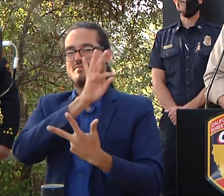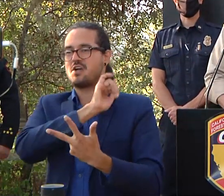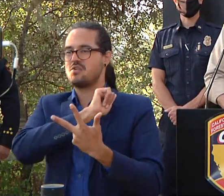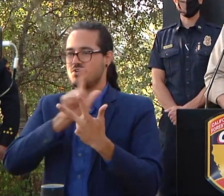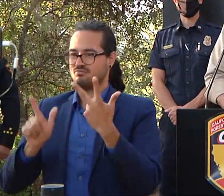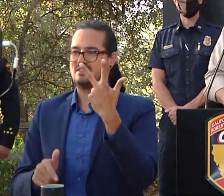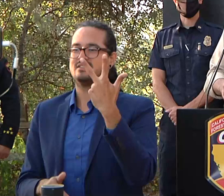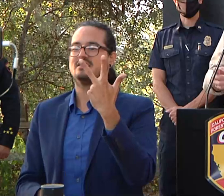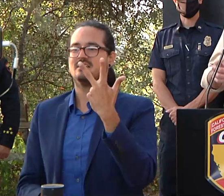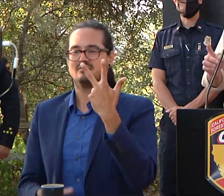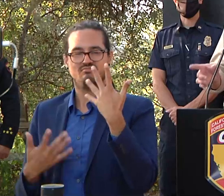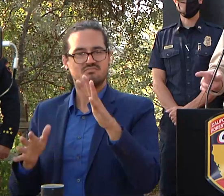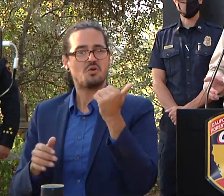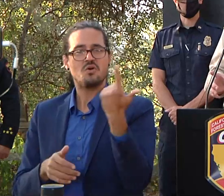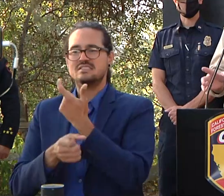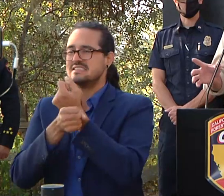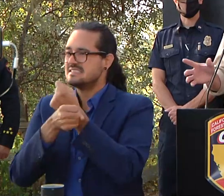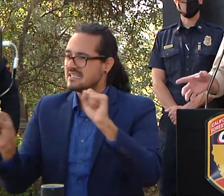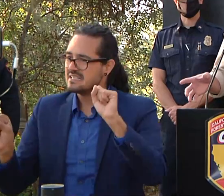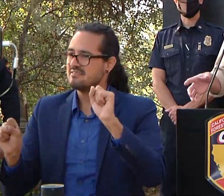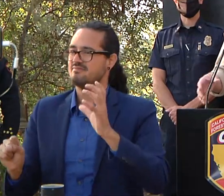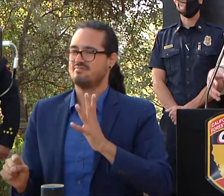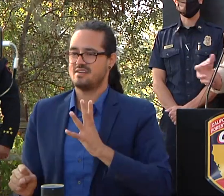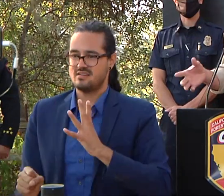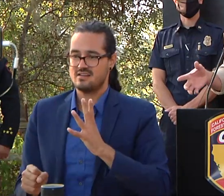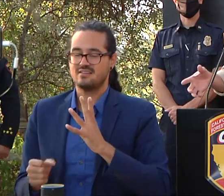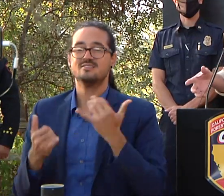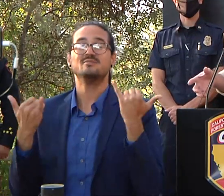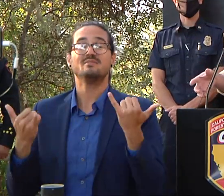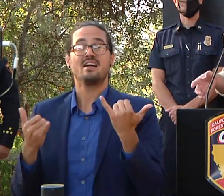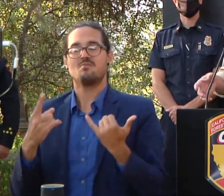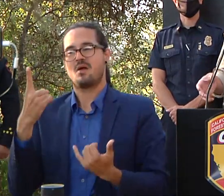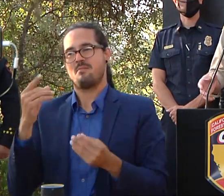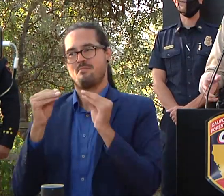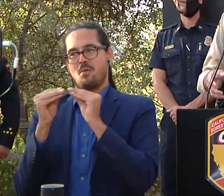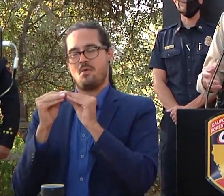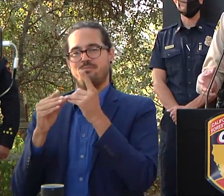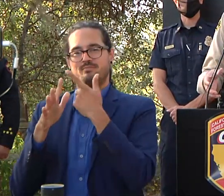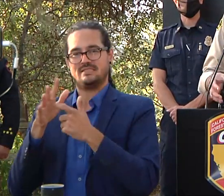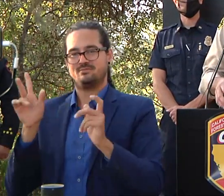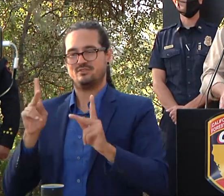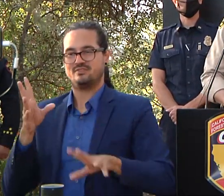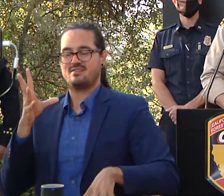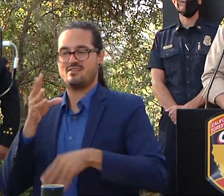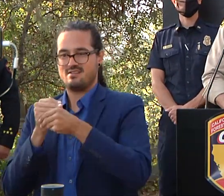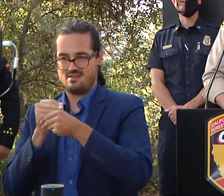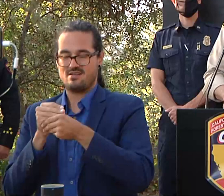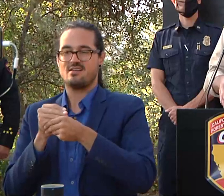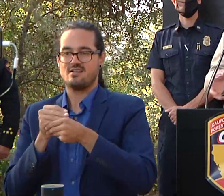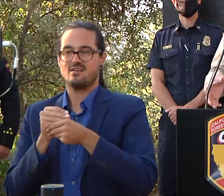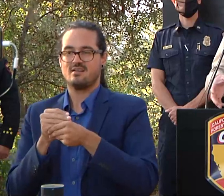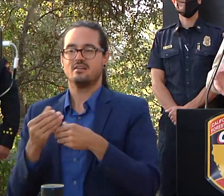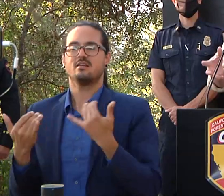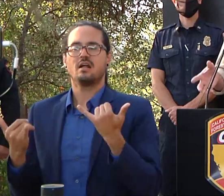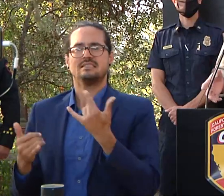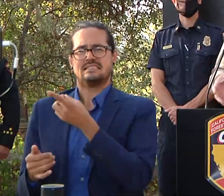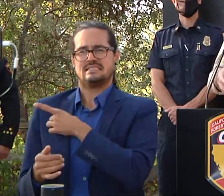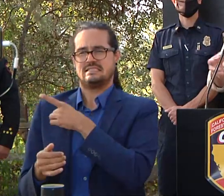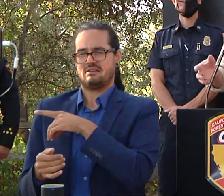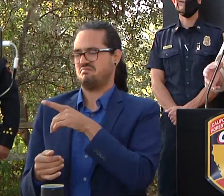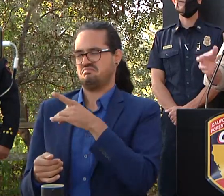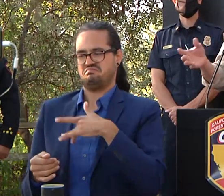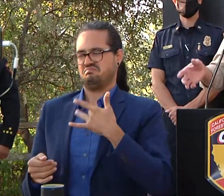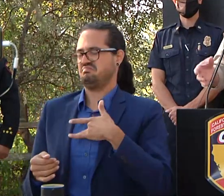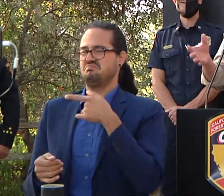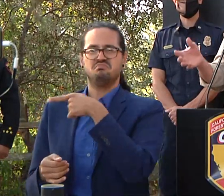were they were okay and so we did develop one new case today but from what i'm getting from our detectives it appears that uh that that person is likely not a fire